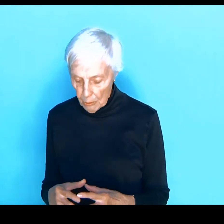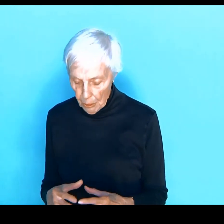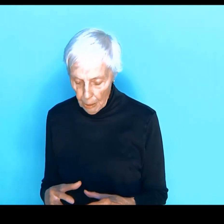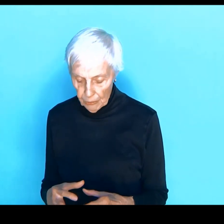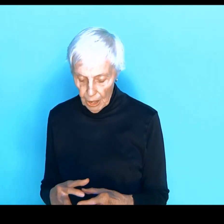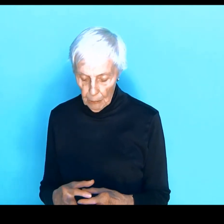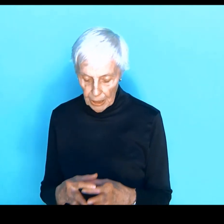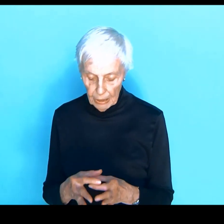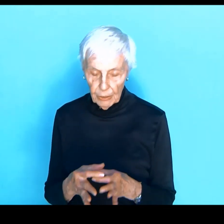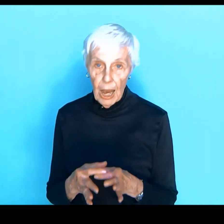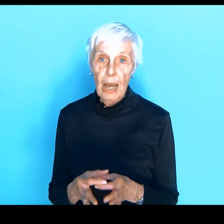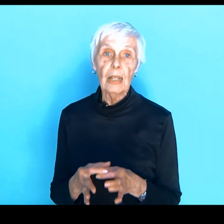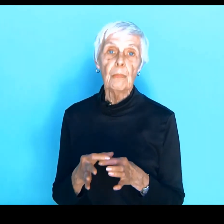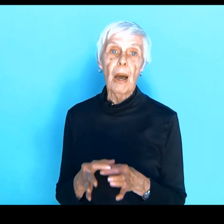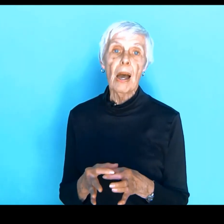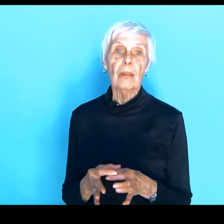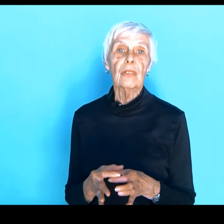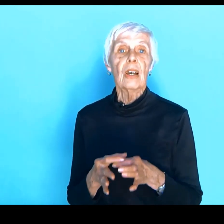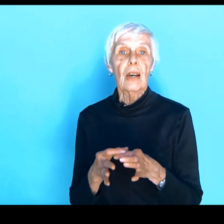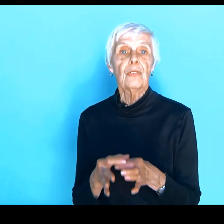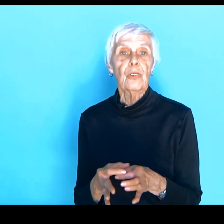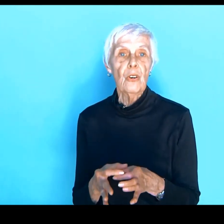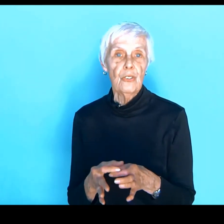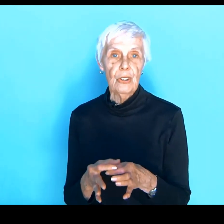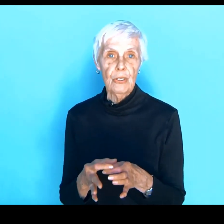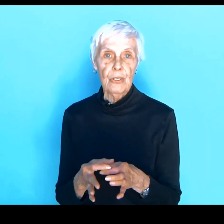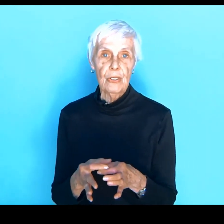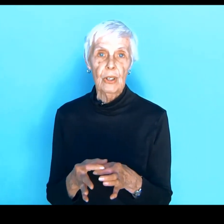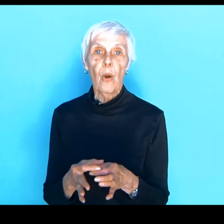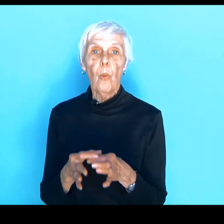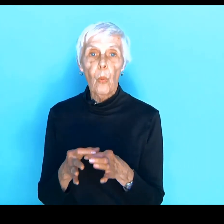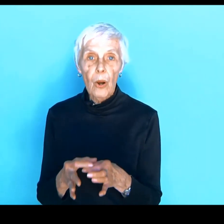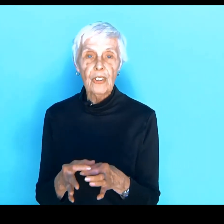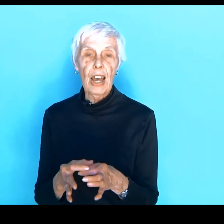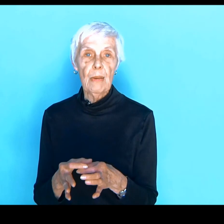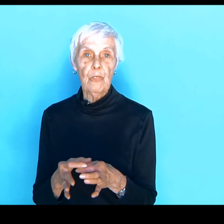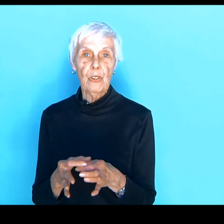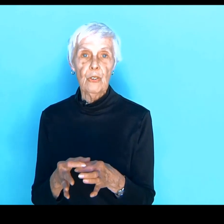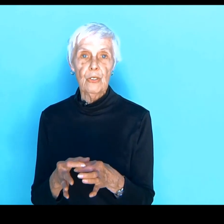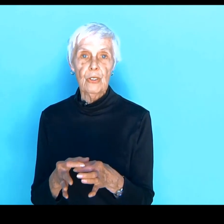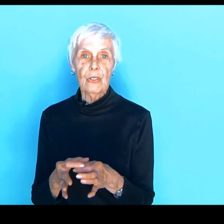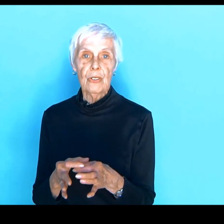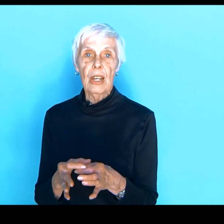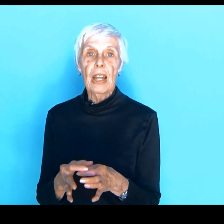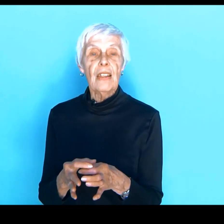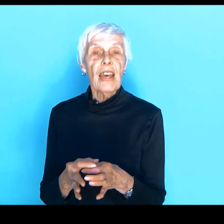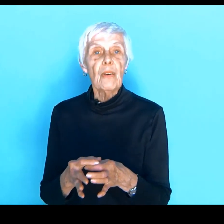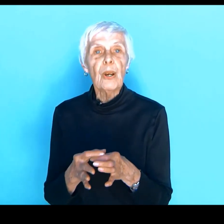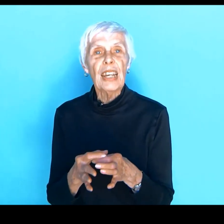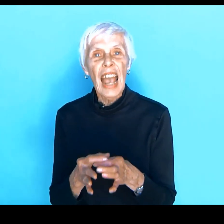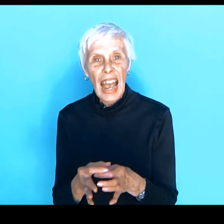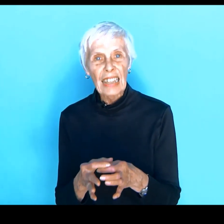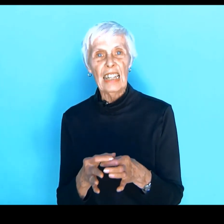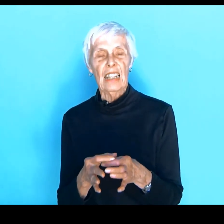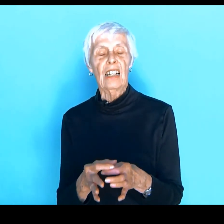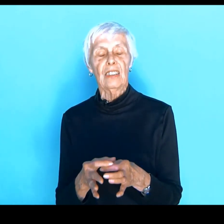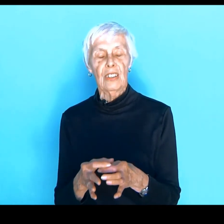of them pops up, and they've got a box of Trojans, wartime Trojans. They were khaki-colored